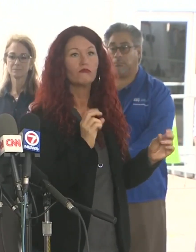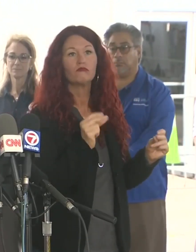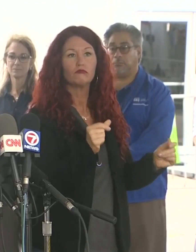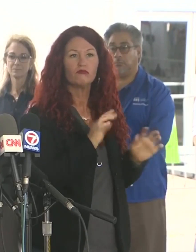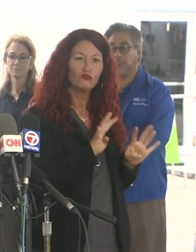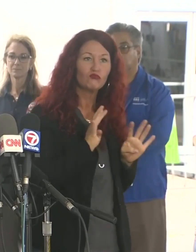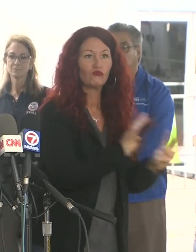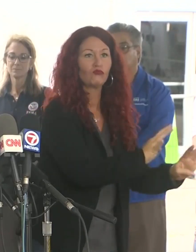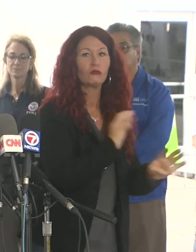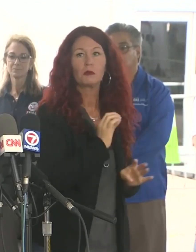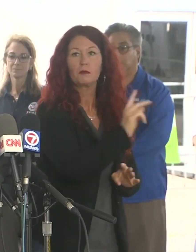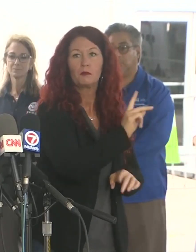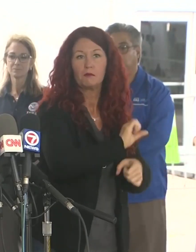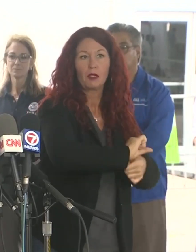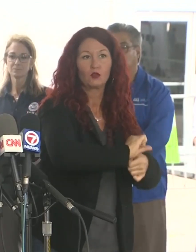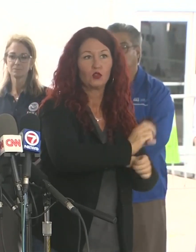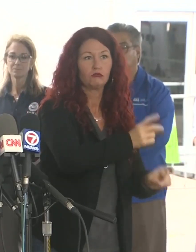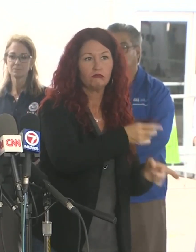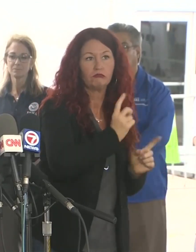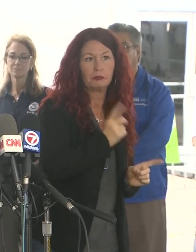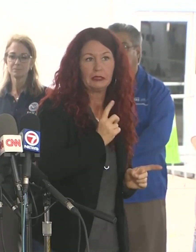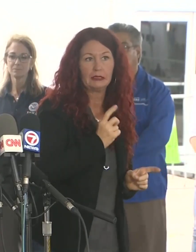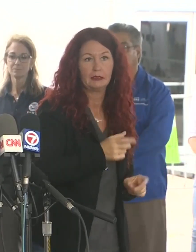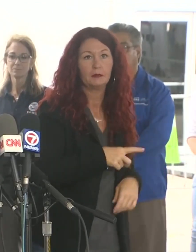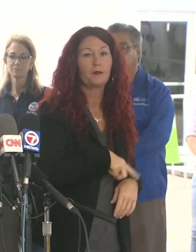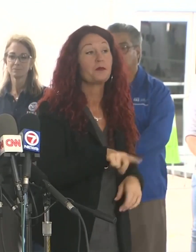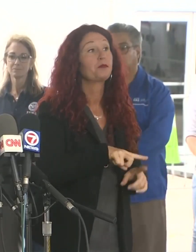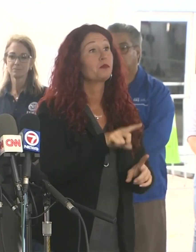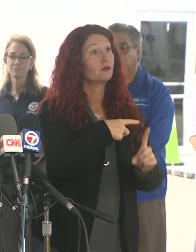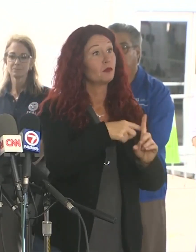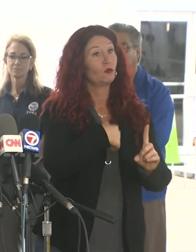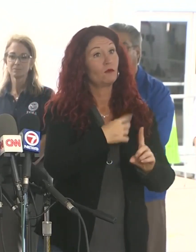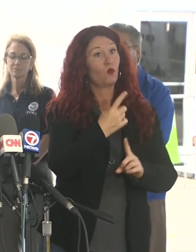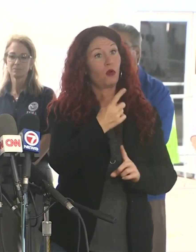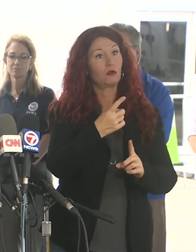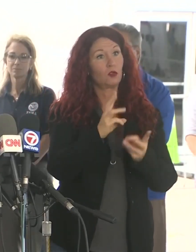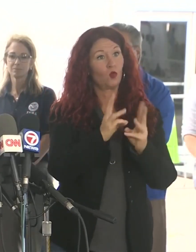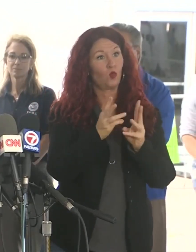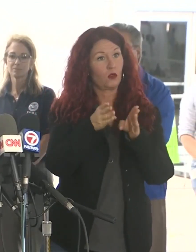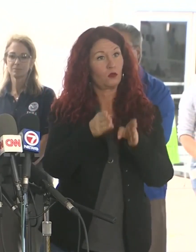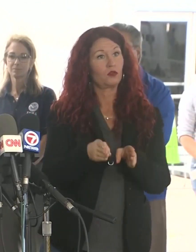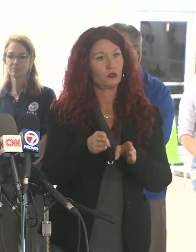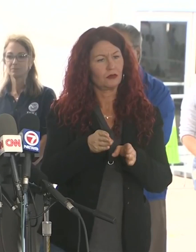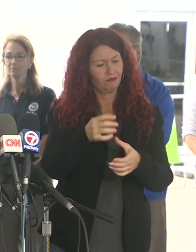with them on the mound to provide any weather updates to make sure that they are safe.